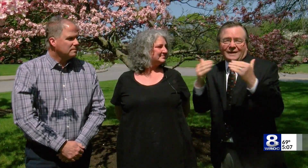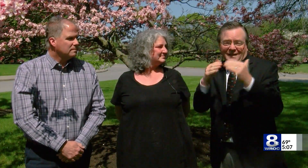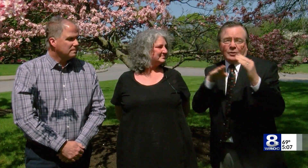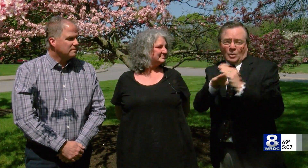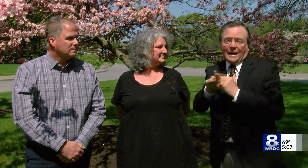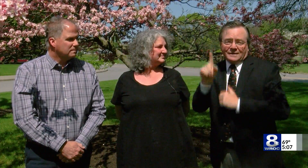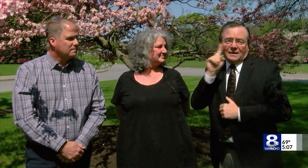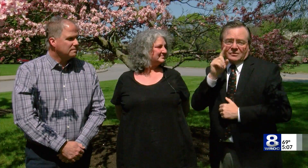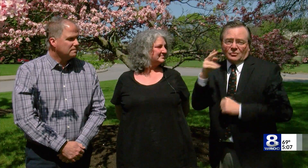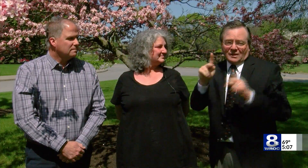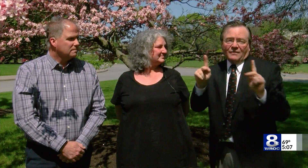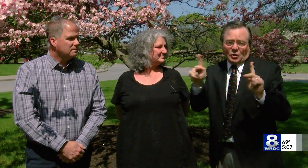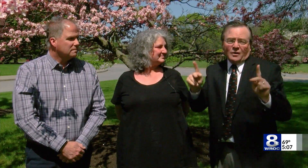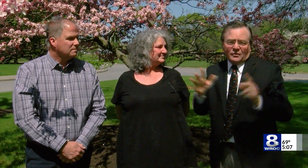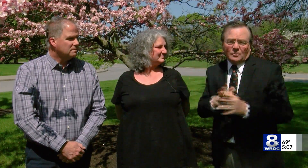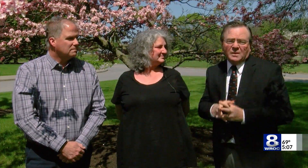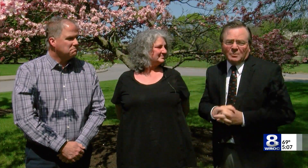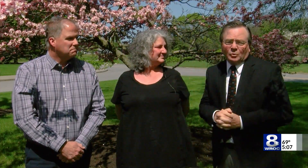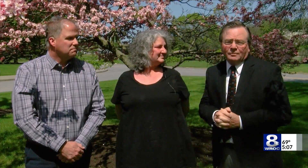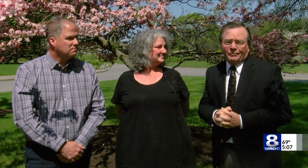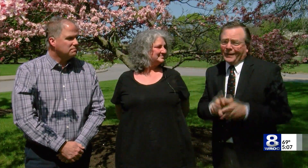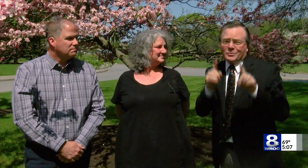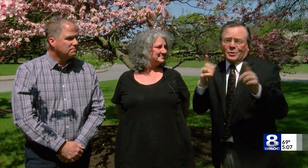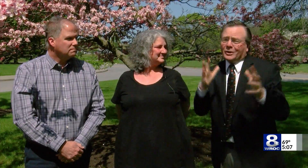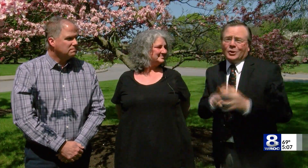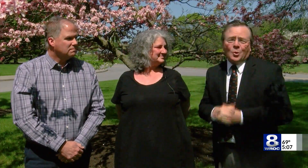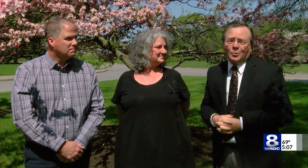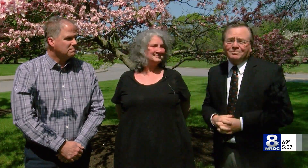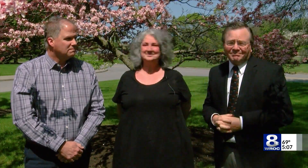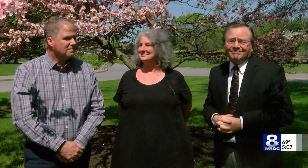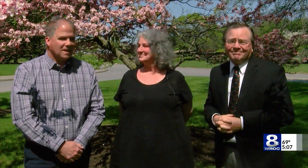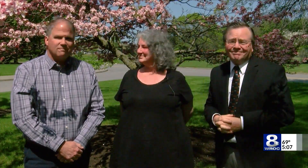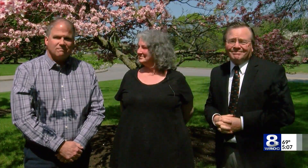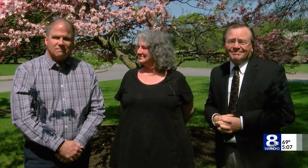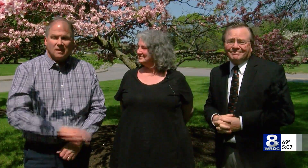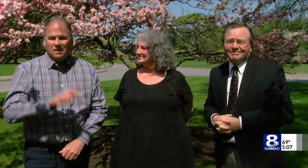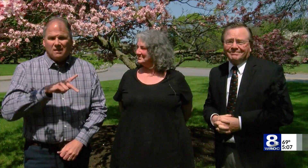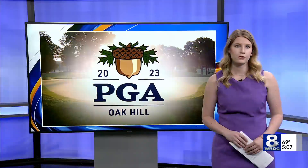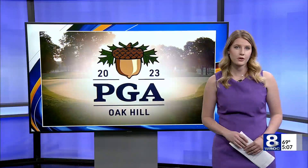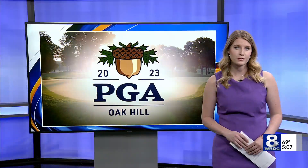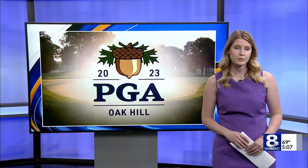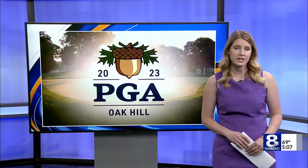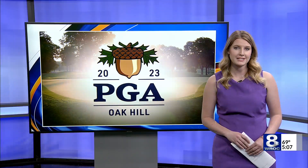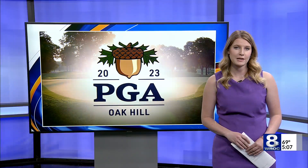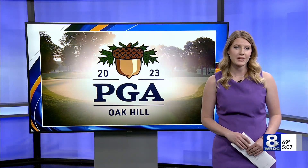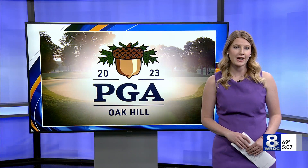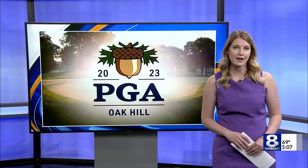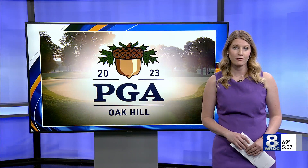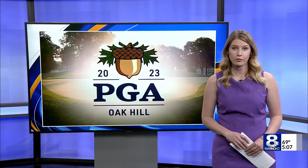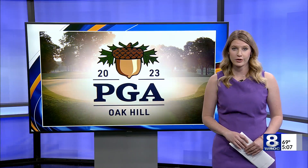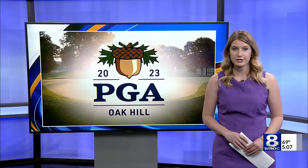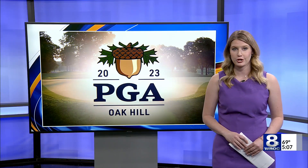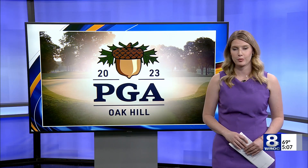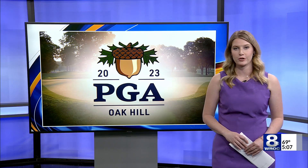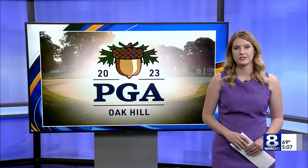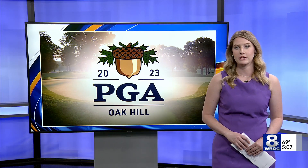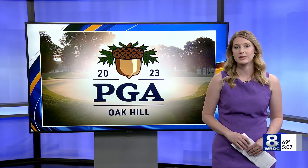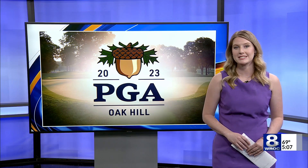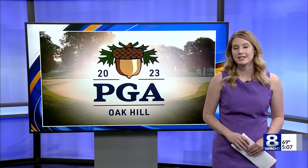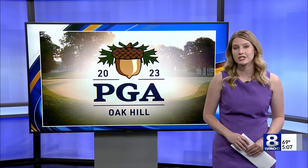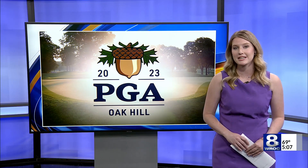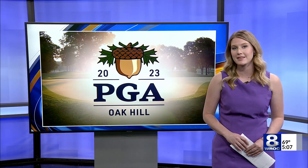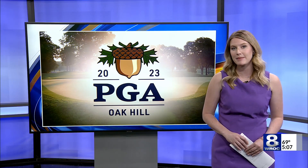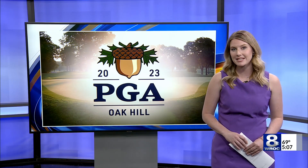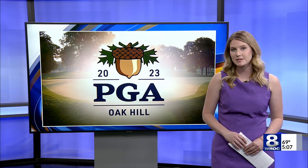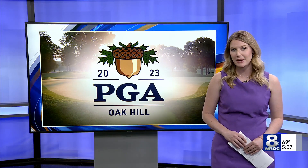providing equal access to deaf and hard of hearing people. That's really the goal. For those who plan to keep an eye out for interpreters,